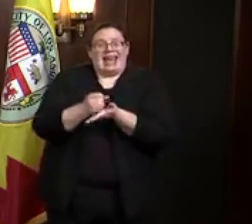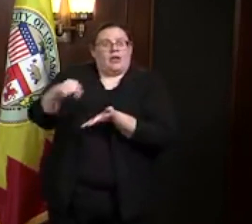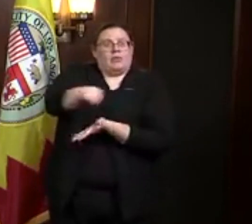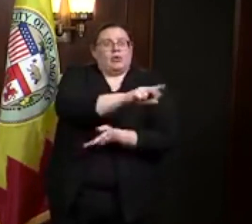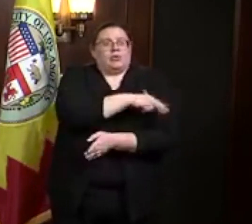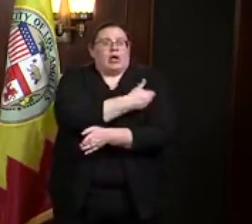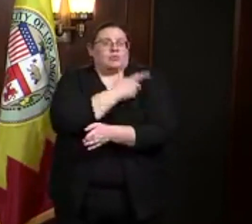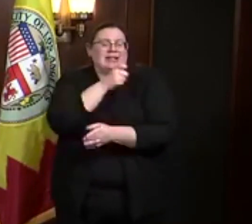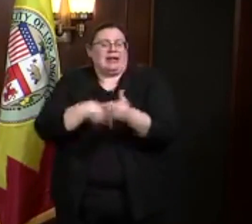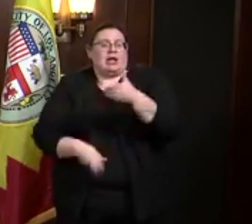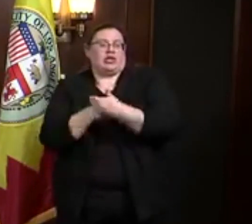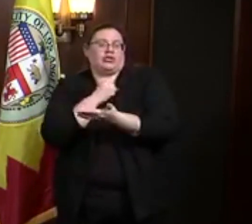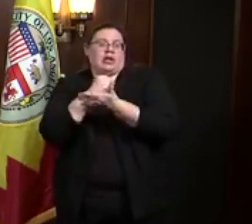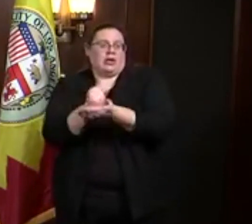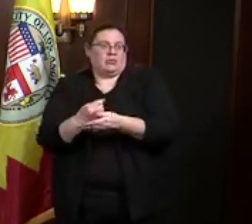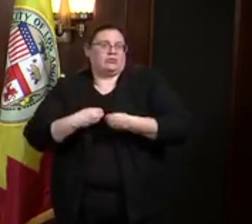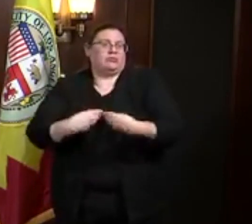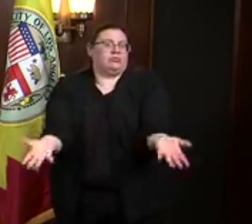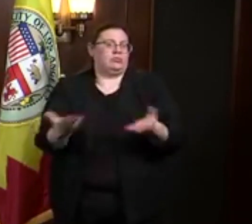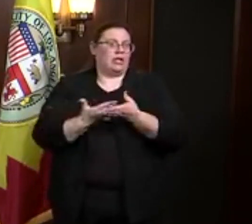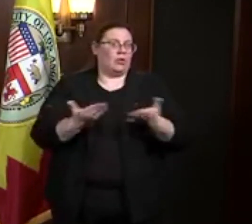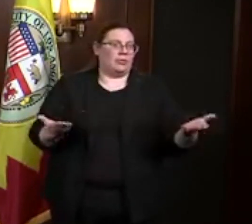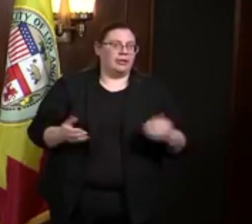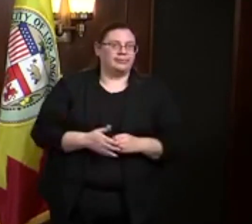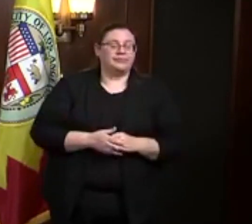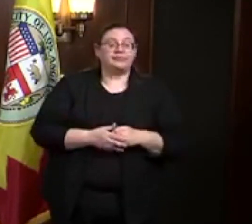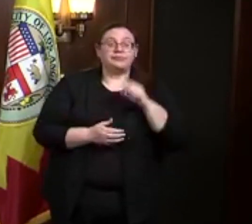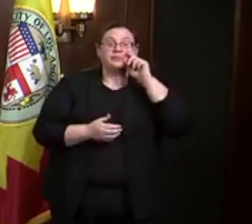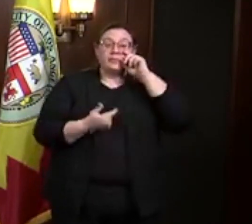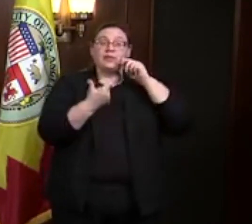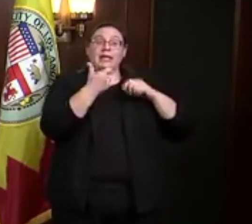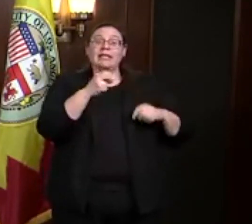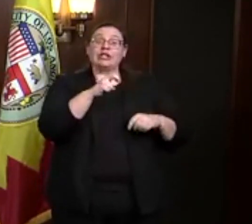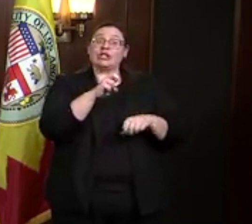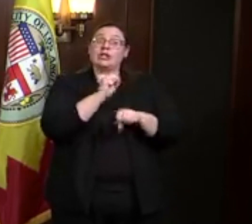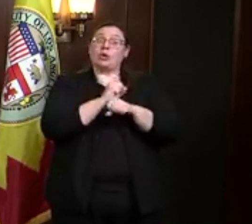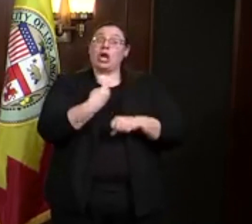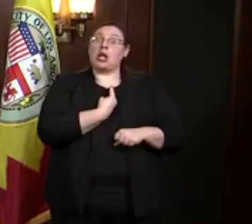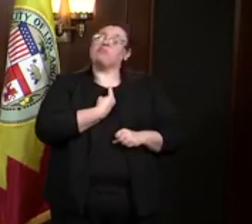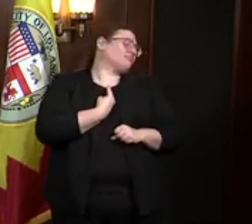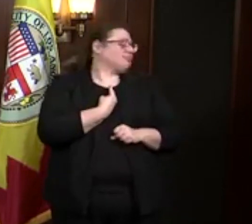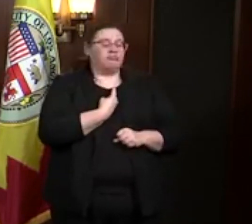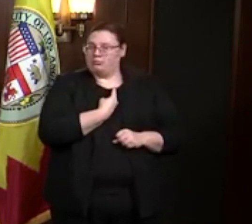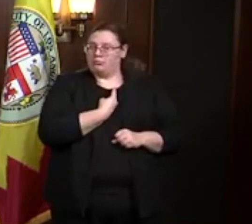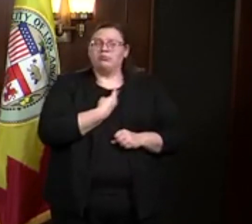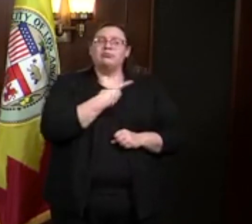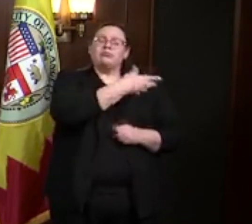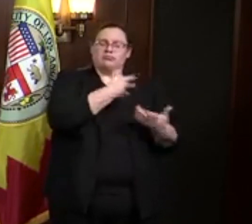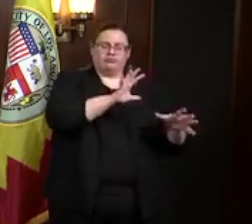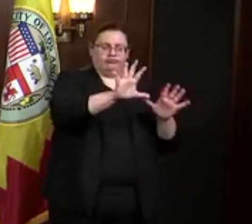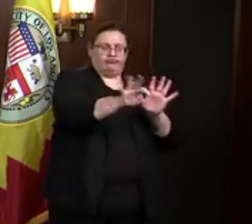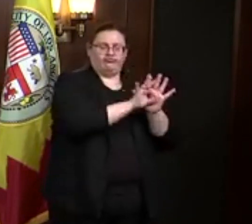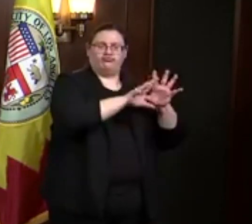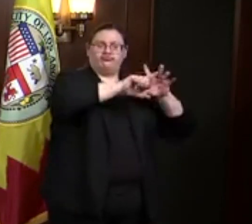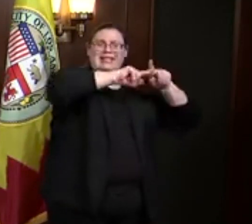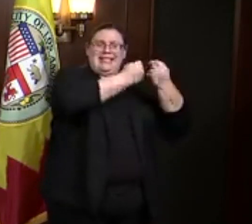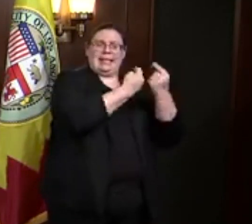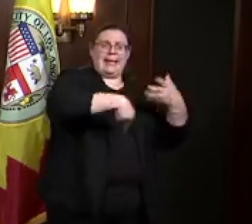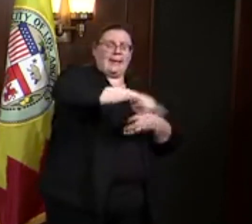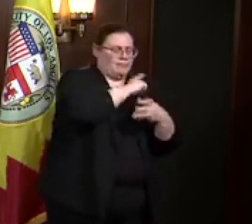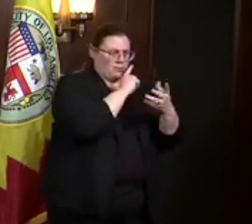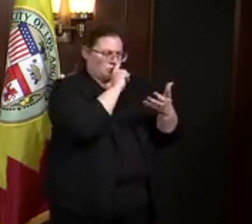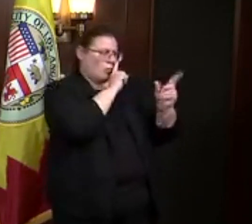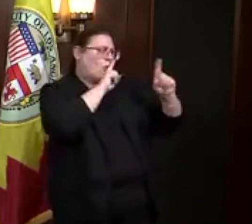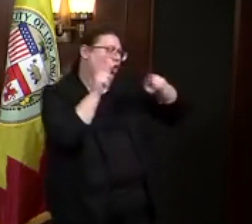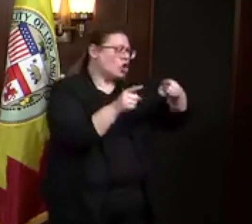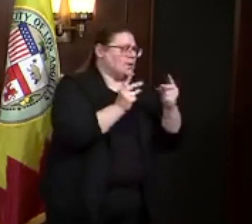help get their equipment. Gene won't do this work alone. He's assembled a team to order, track, expedite, and